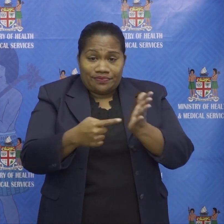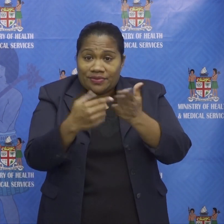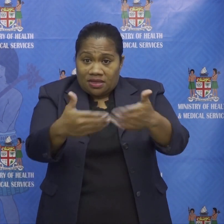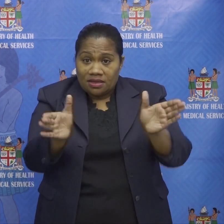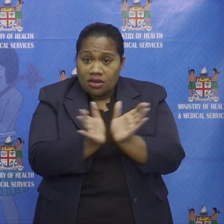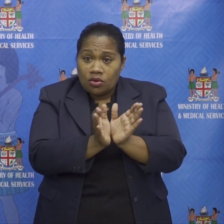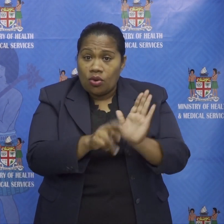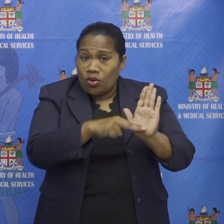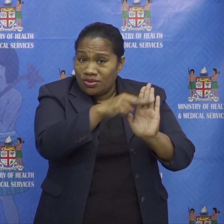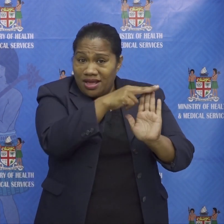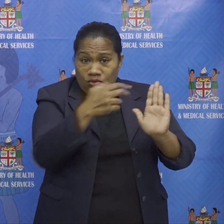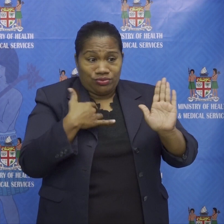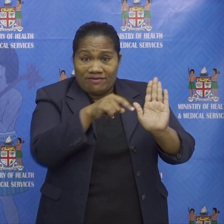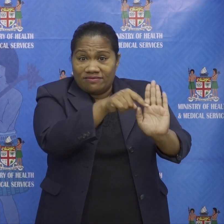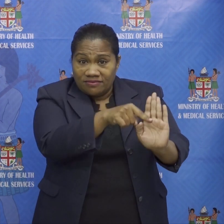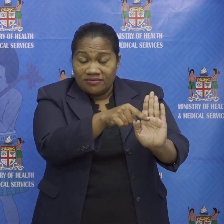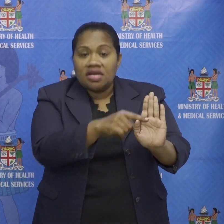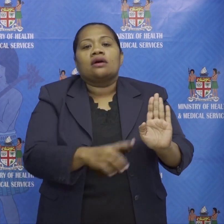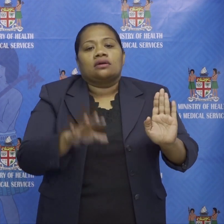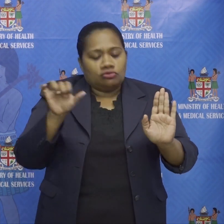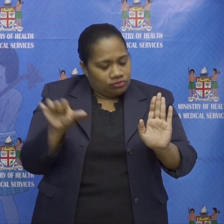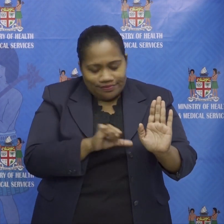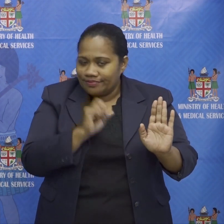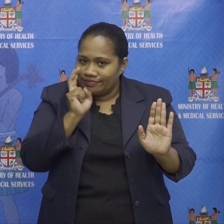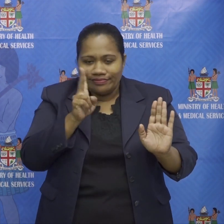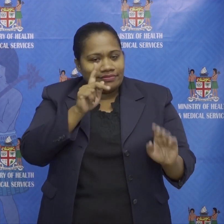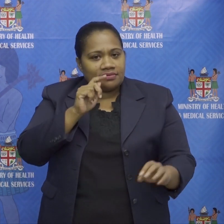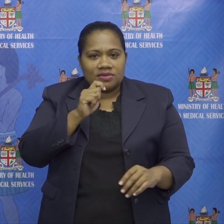2021 to be screened swabbed and tested